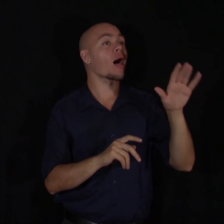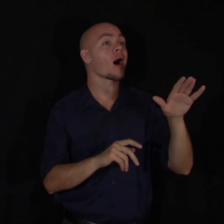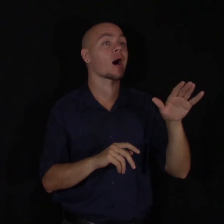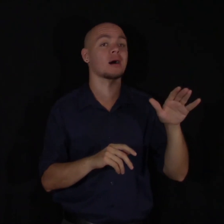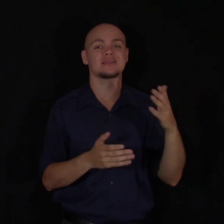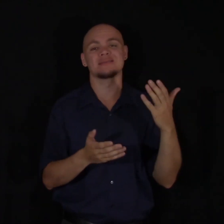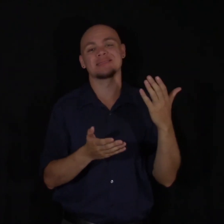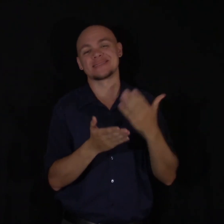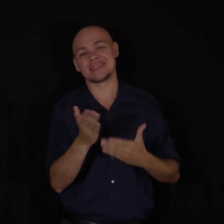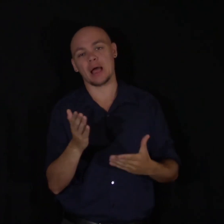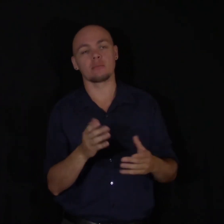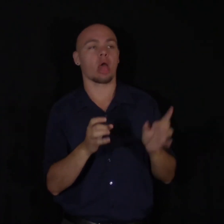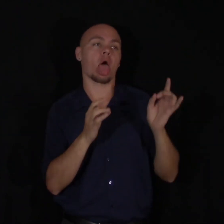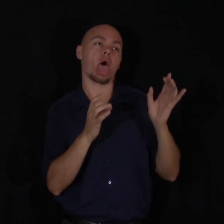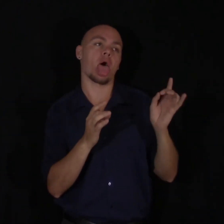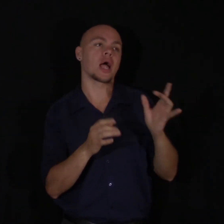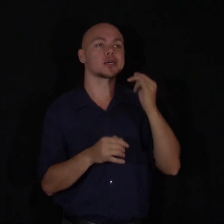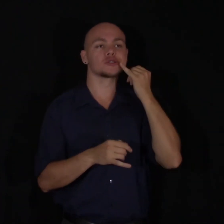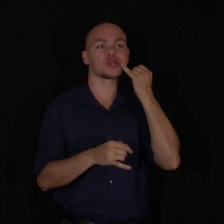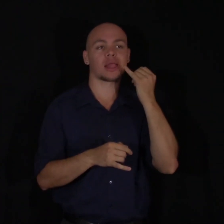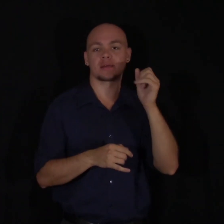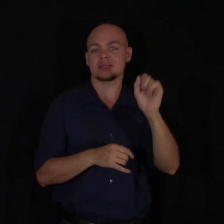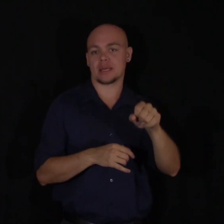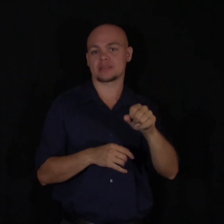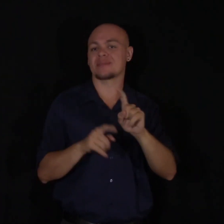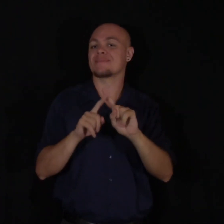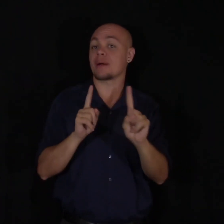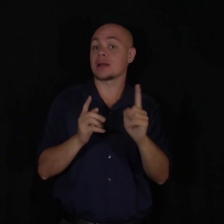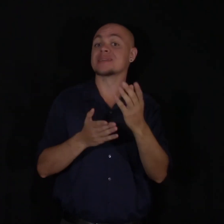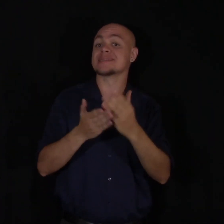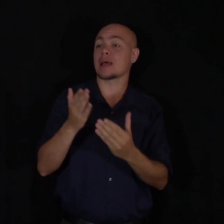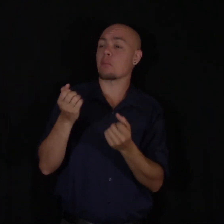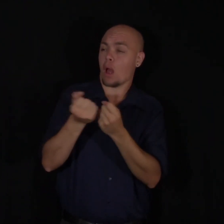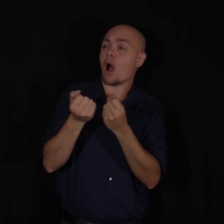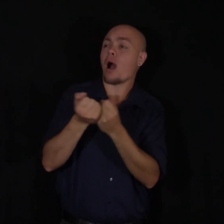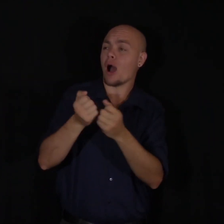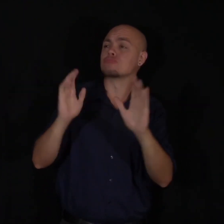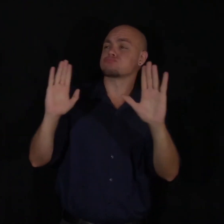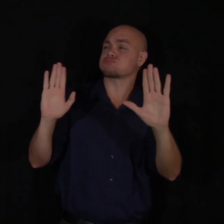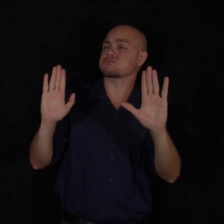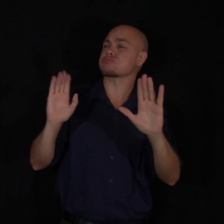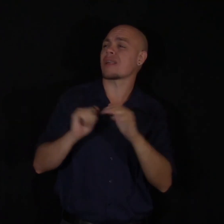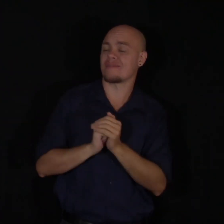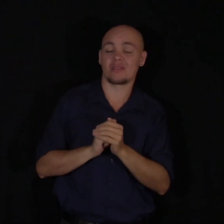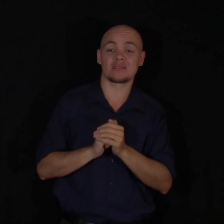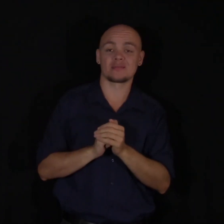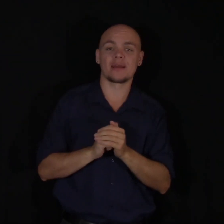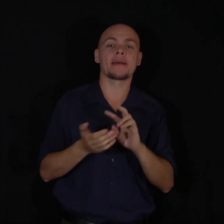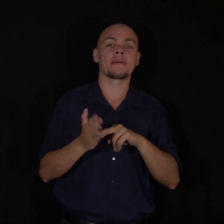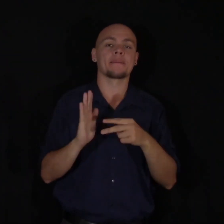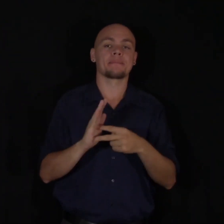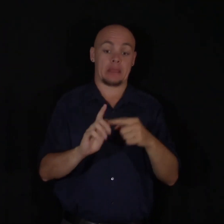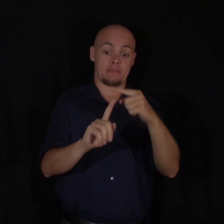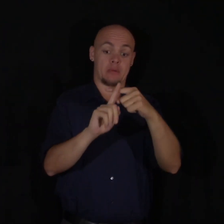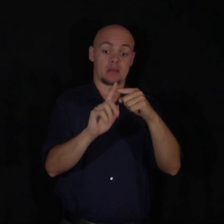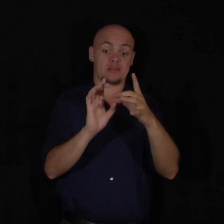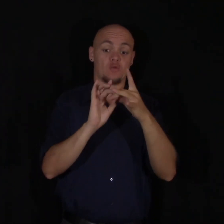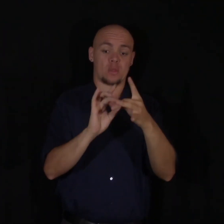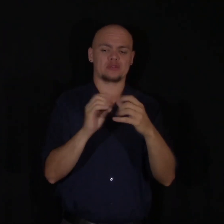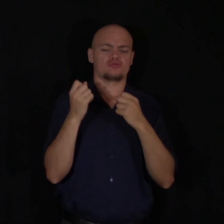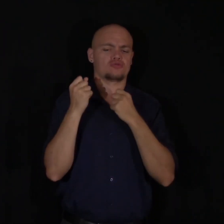congratulate you and who'd be jealous. But there'll always be some who will be there for you. And that allows you to have stronger positive relationships.